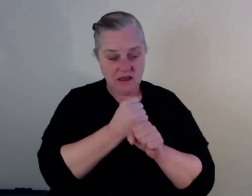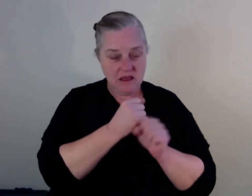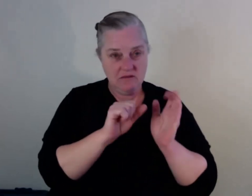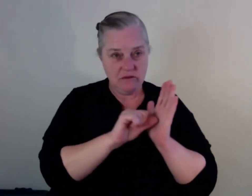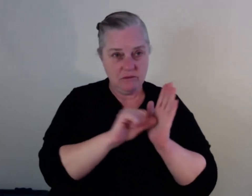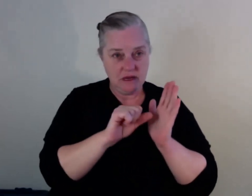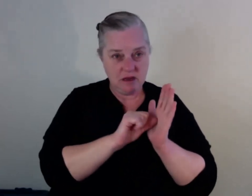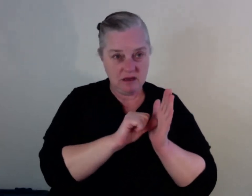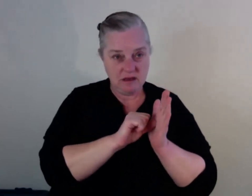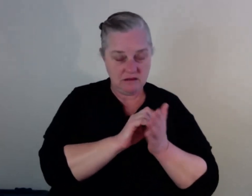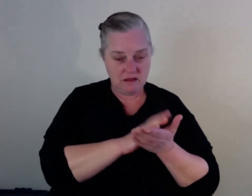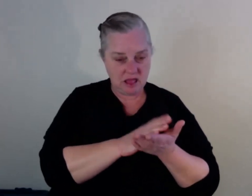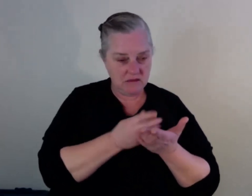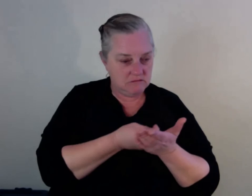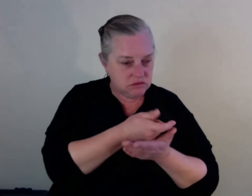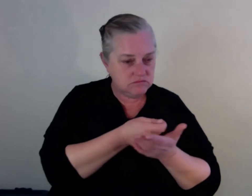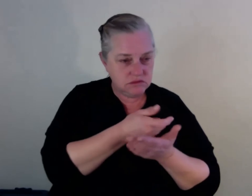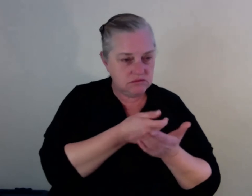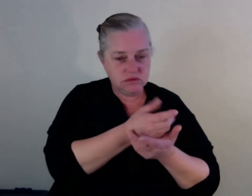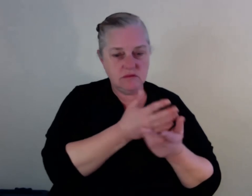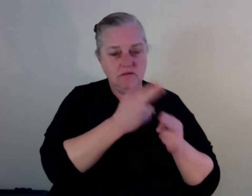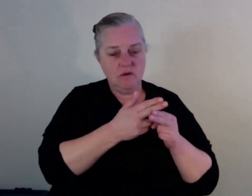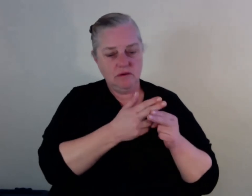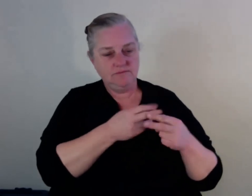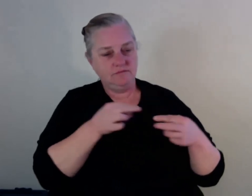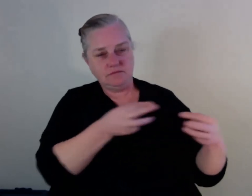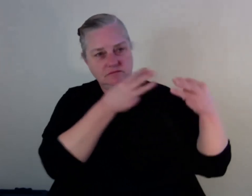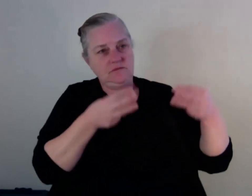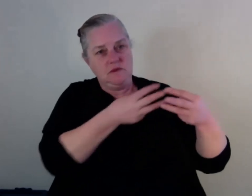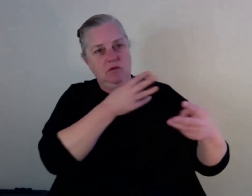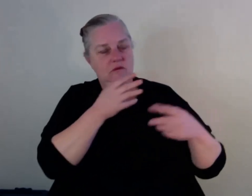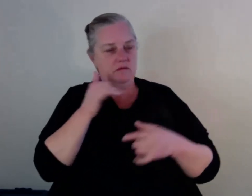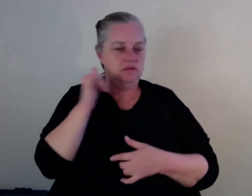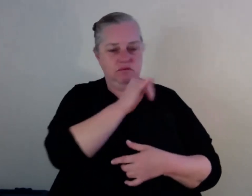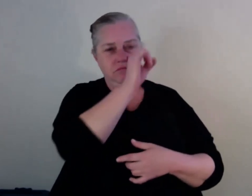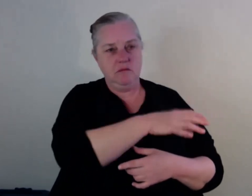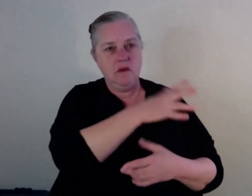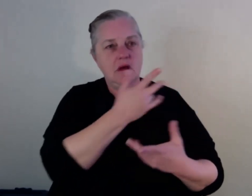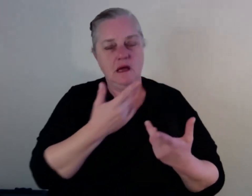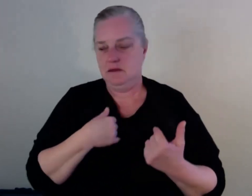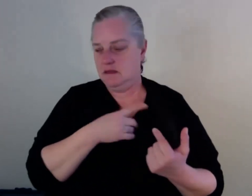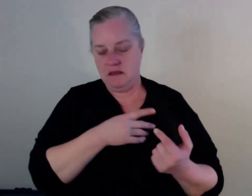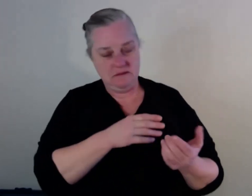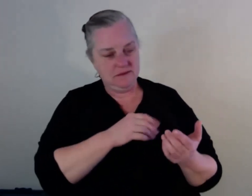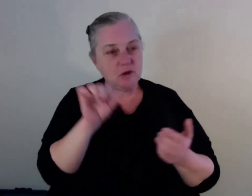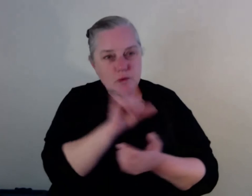No one is going to be homeless. No one is going to be, in my point of view, if they have a right sense of direction, they're not going to use